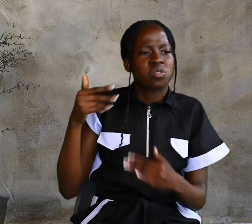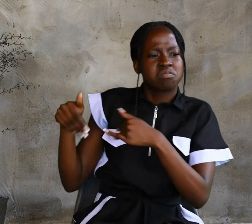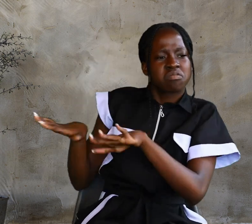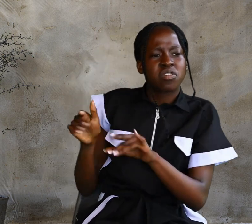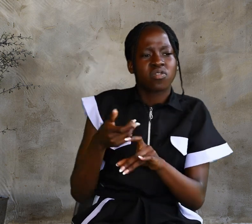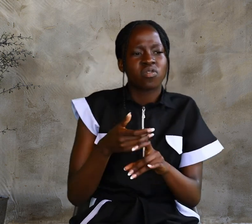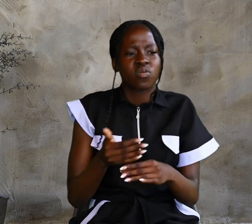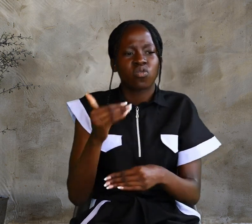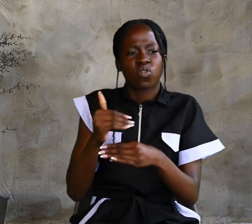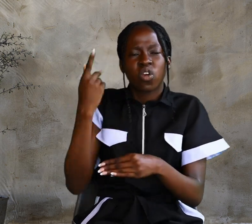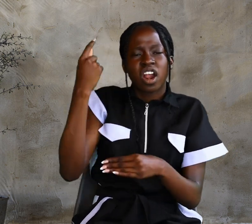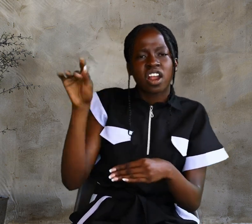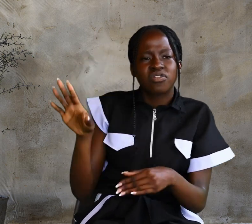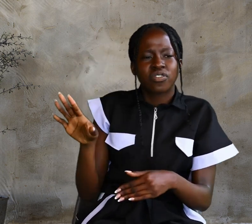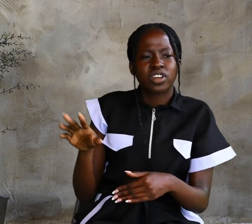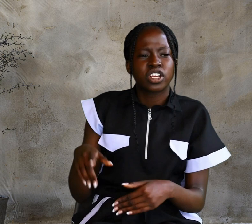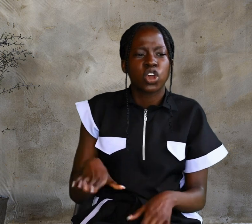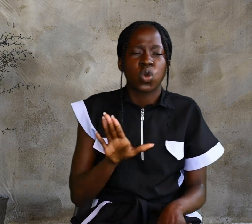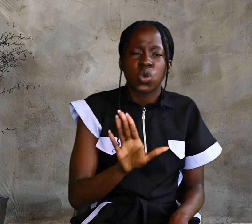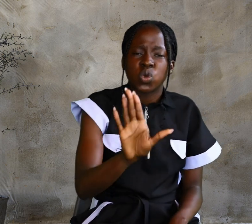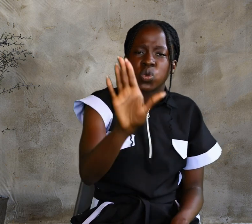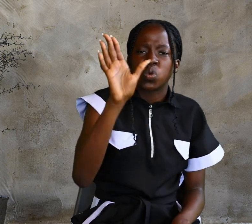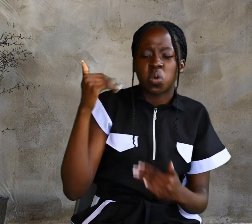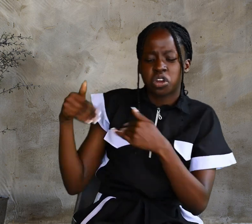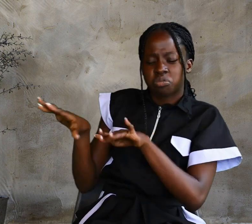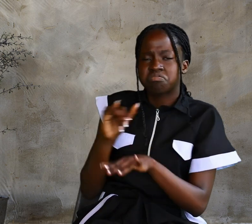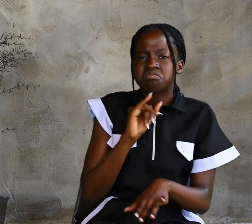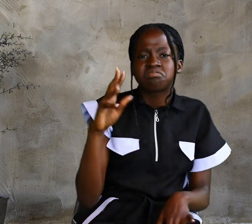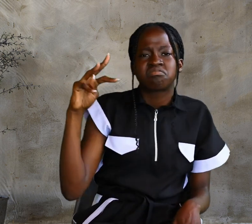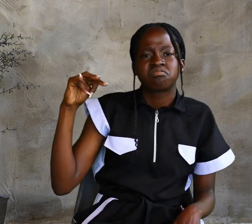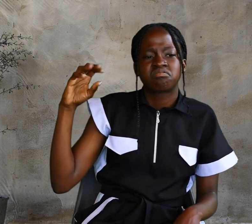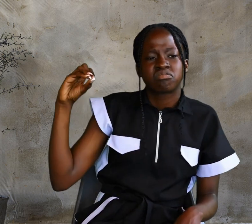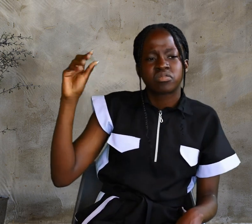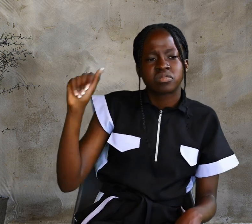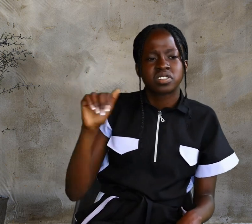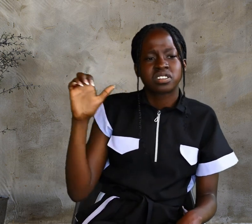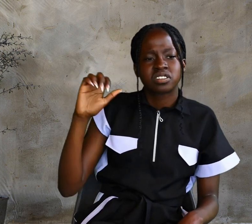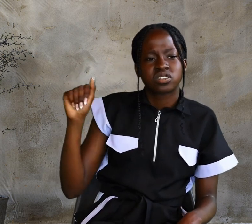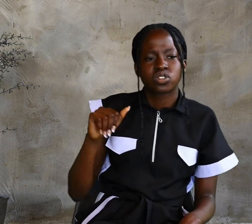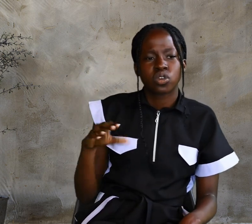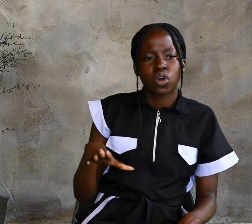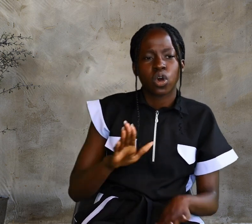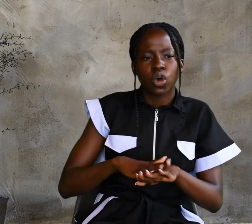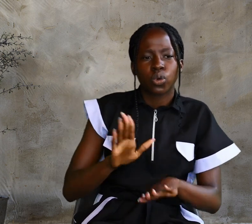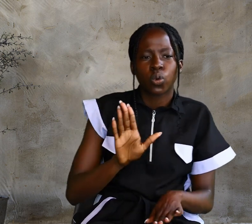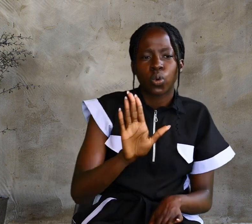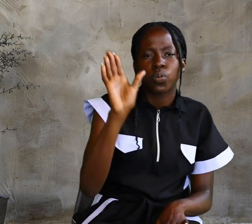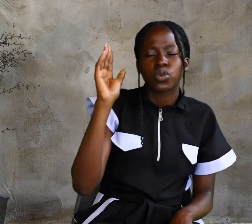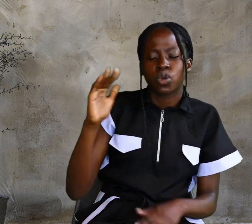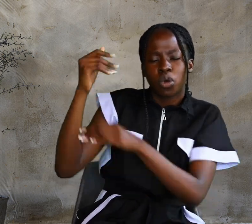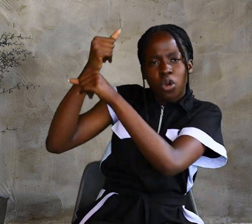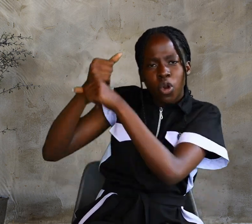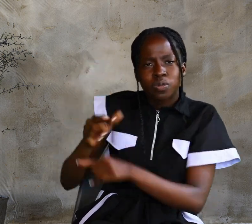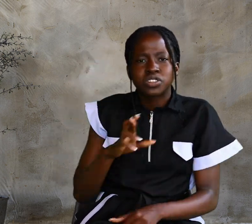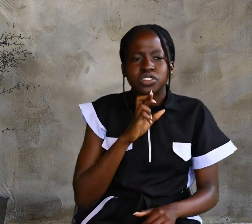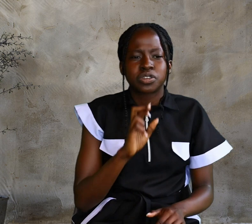Your accuser is Moses, on whom your hopes are set.